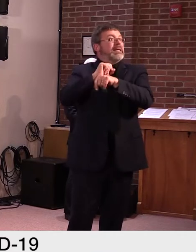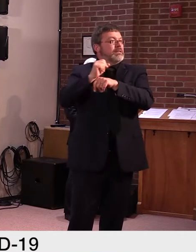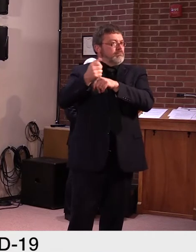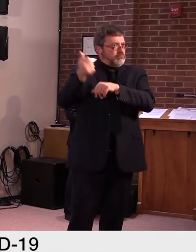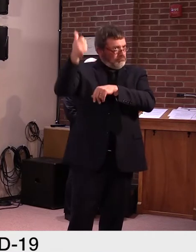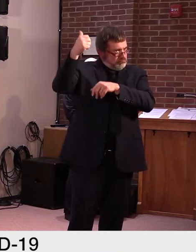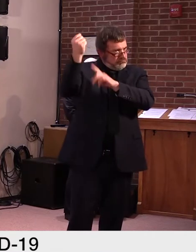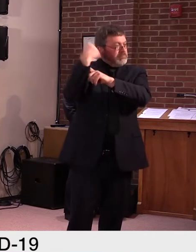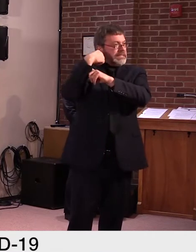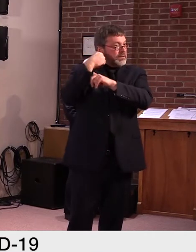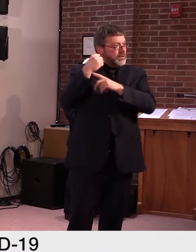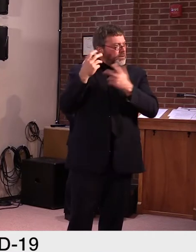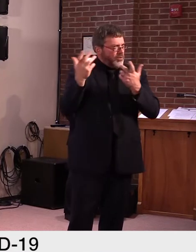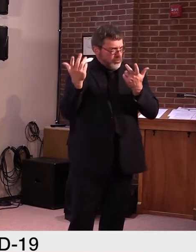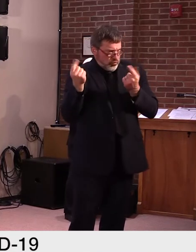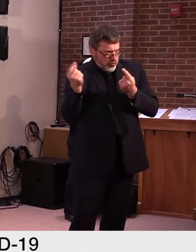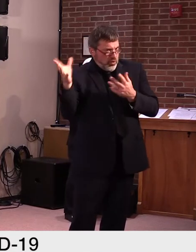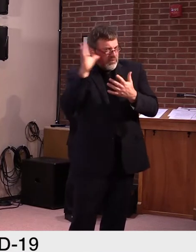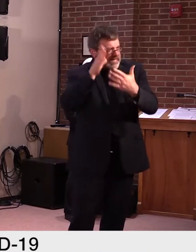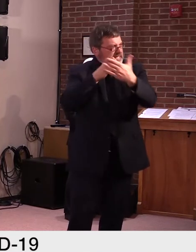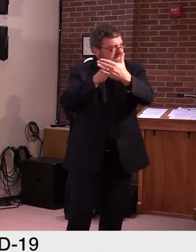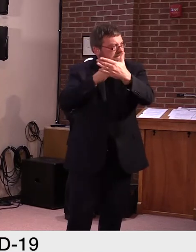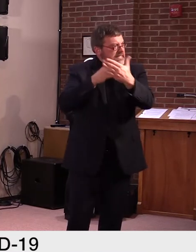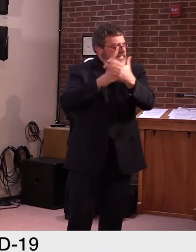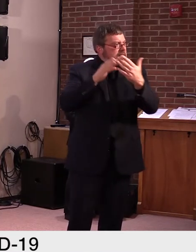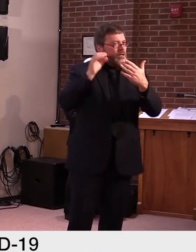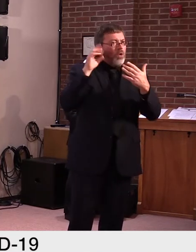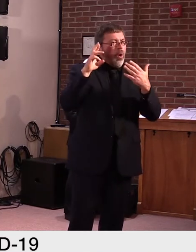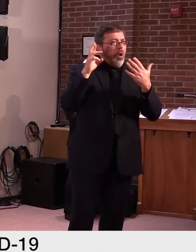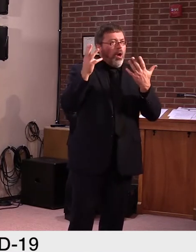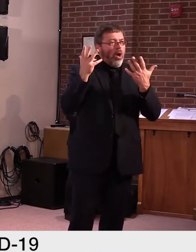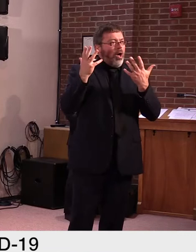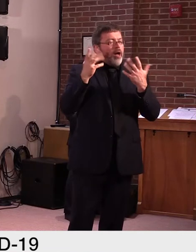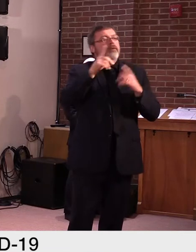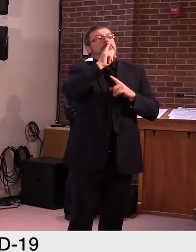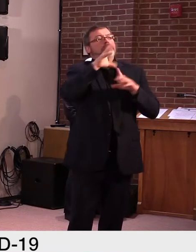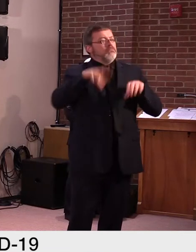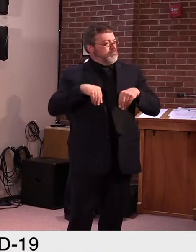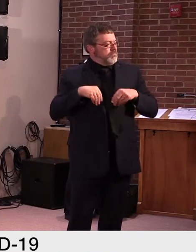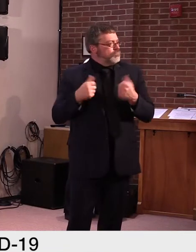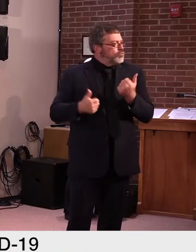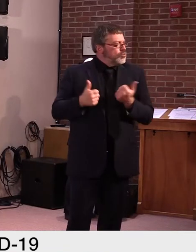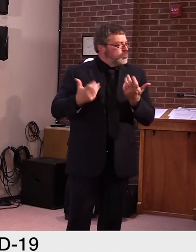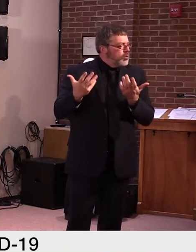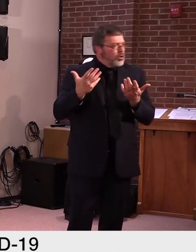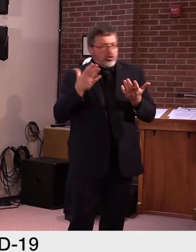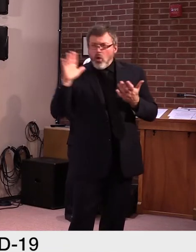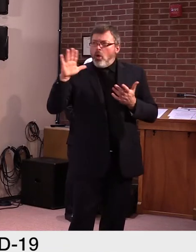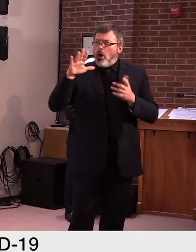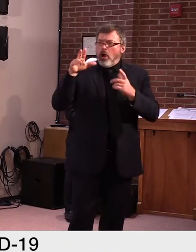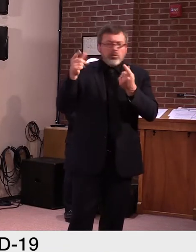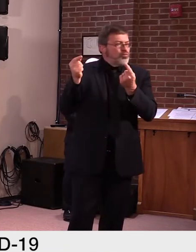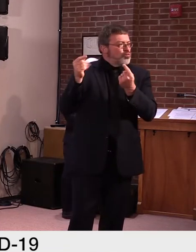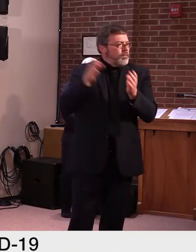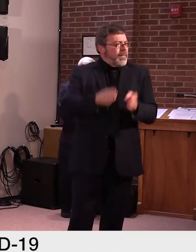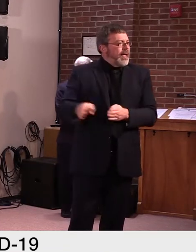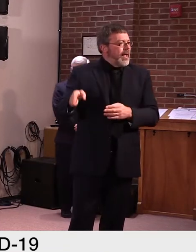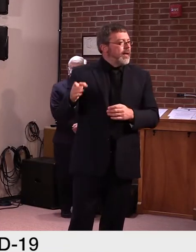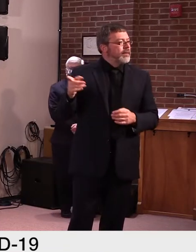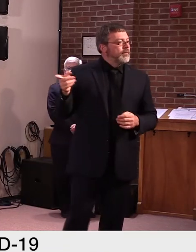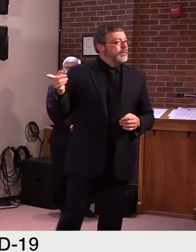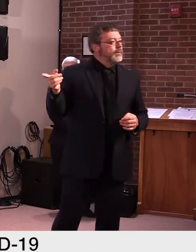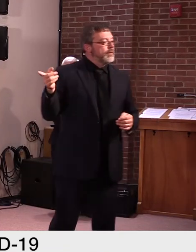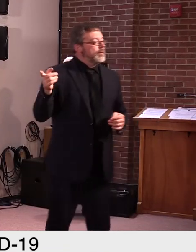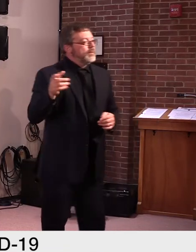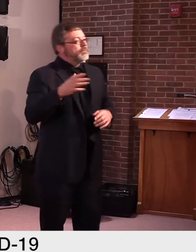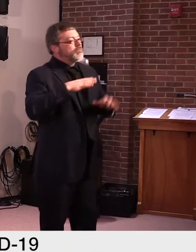doing so. So we'll see. And then, uh, you know, let's, let's not forget, uh, some of the timelines they put